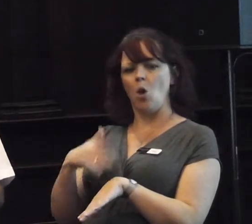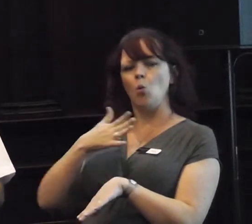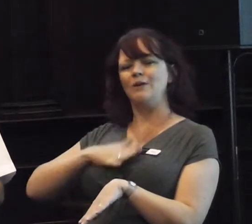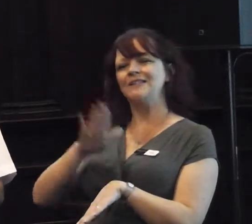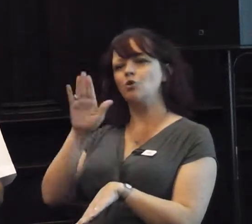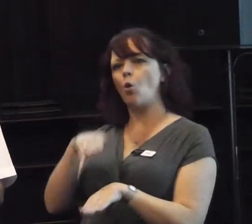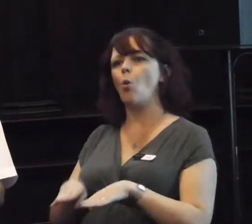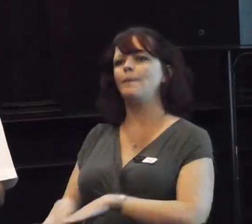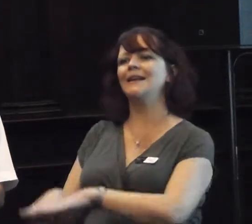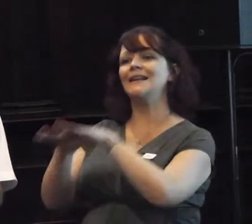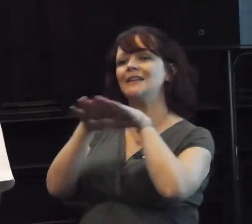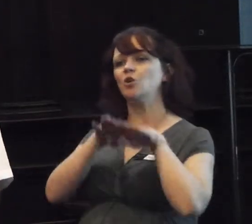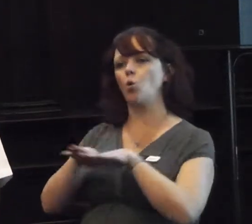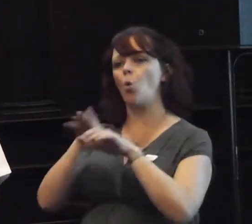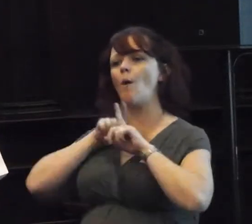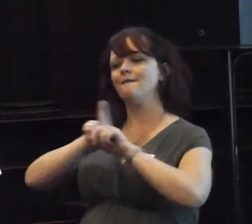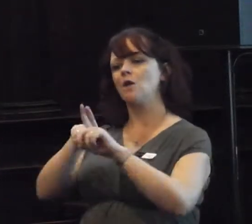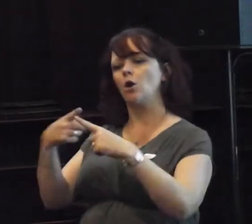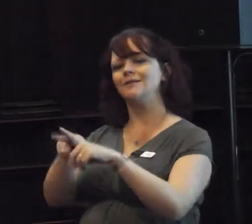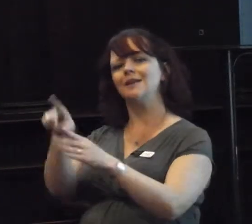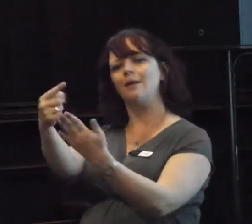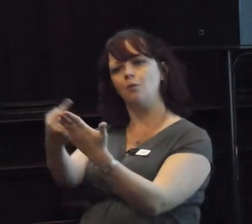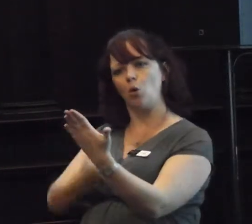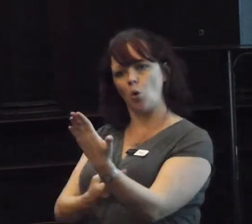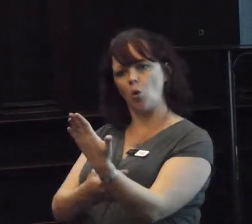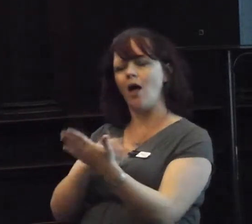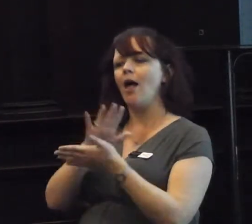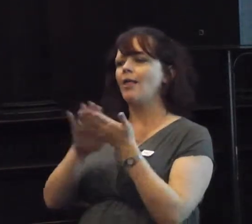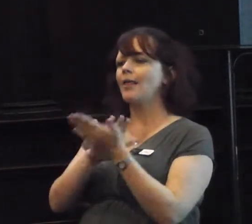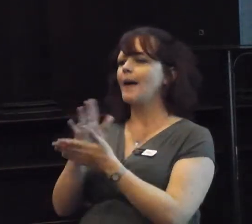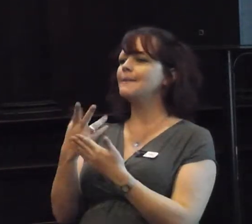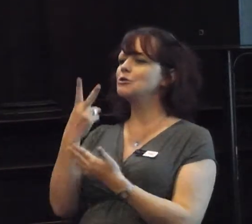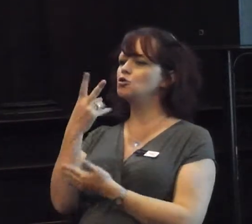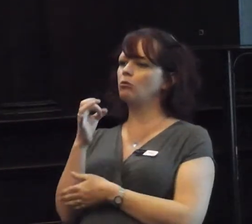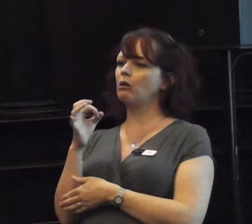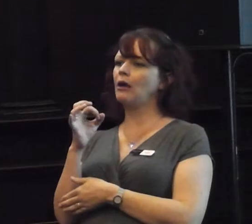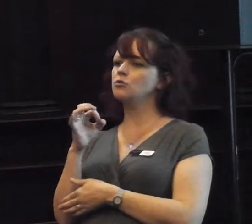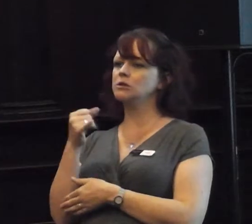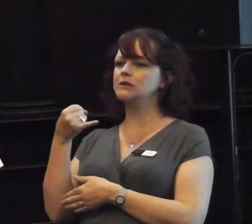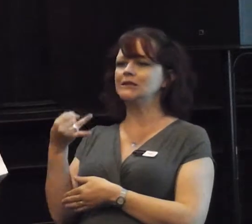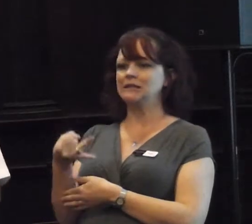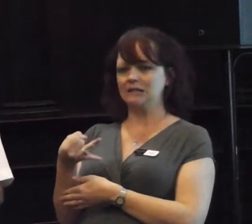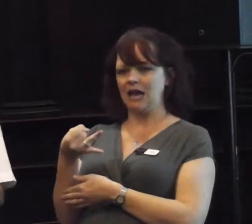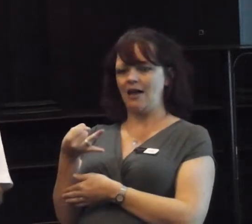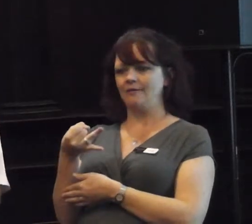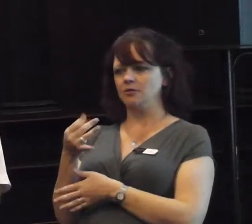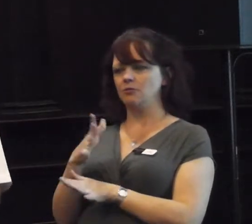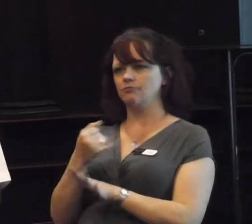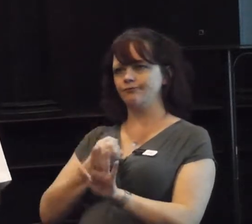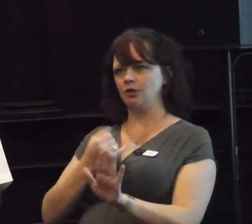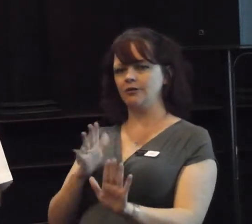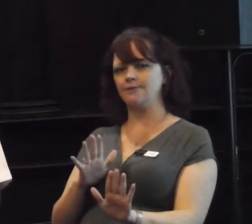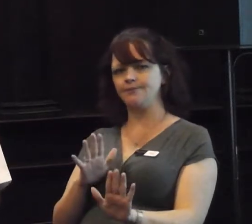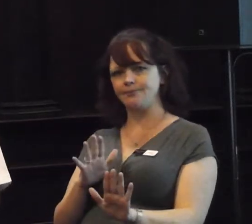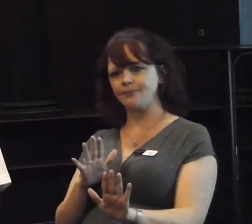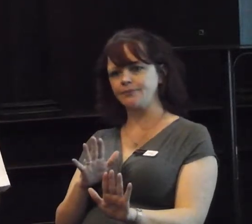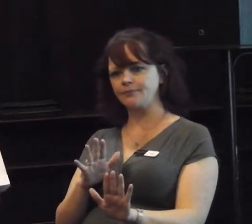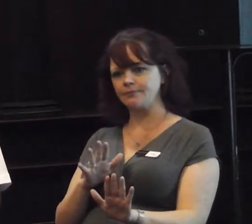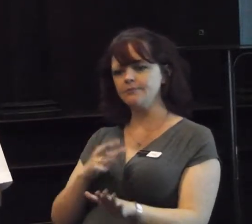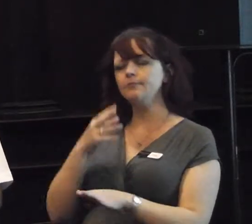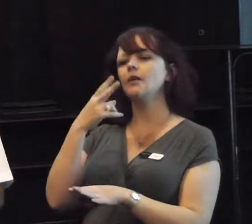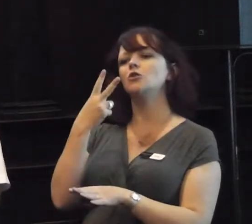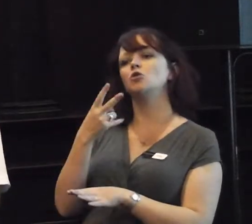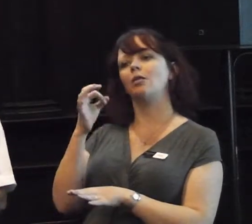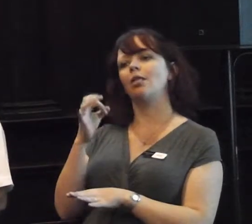with it. And it led to the 2007 national crime crime, sorry, knife amnesty.